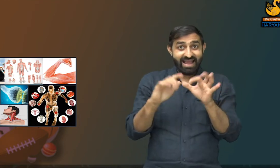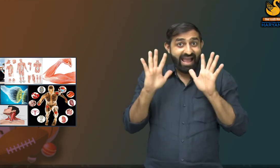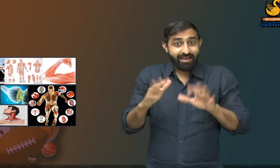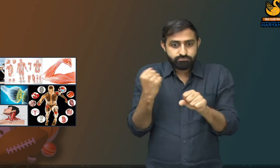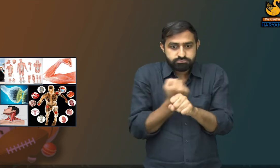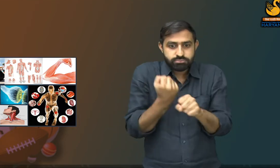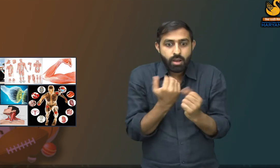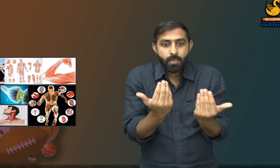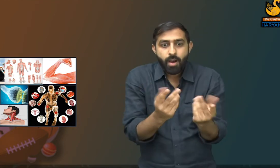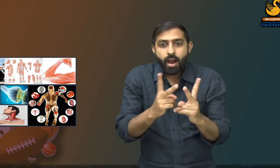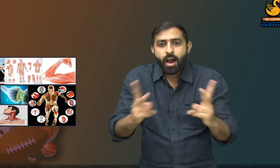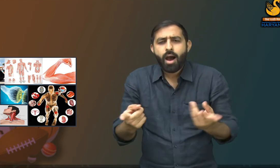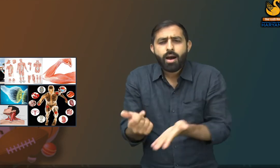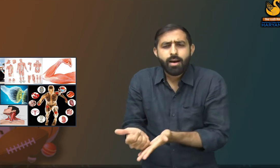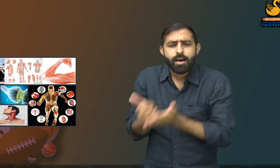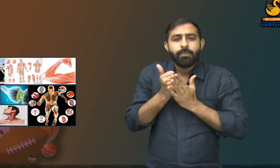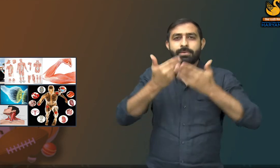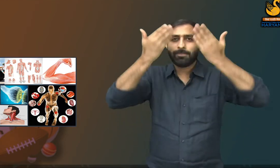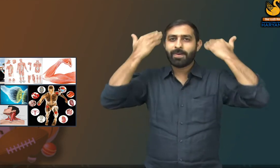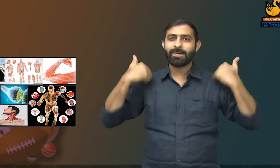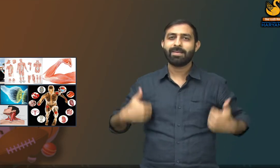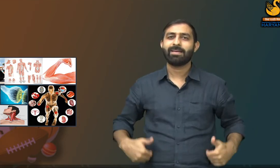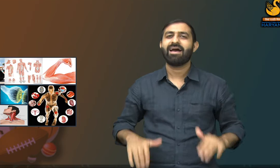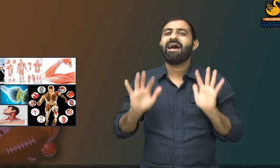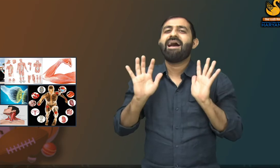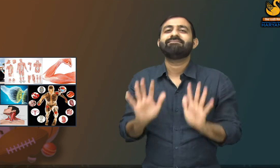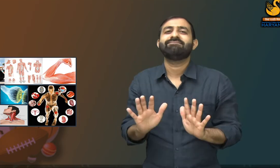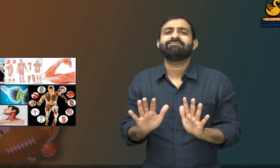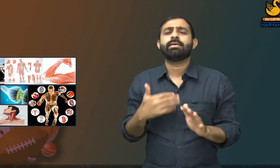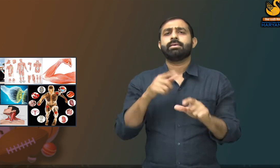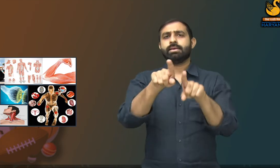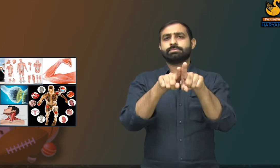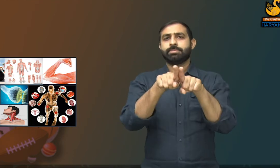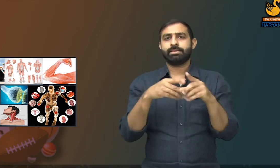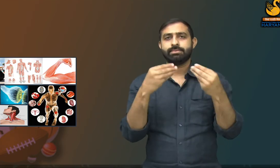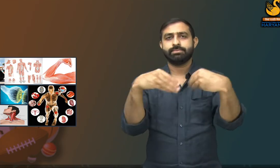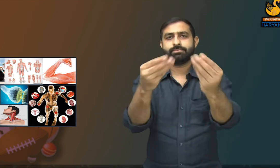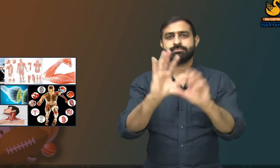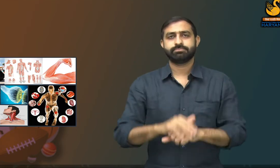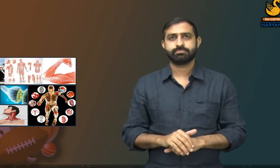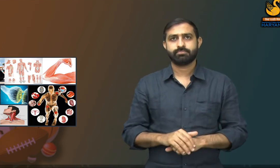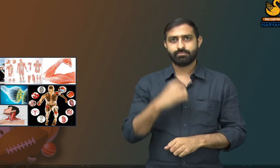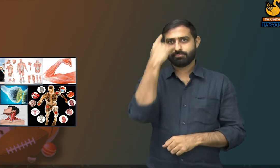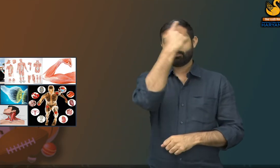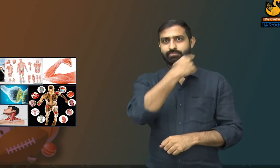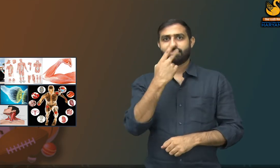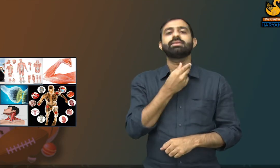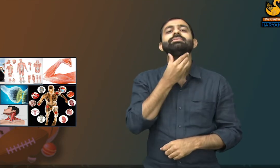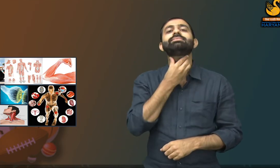So it is important that different organs of our body work together. Let me give you an example. The function of